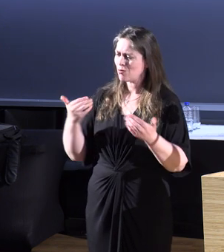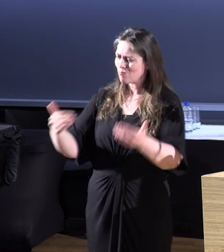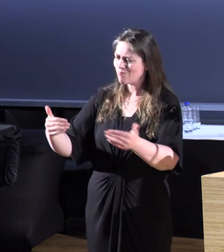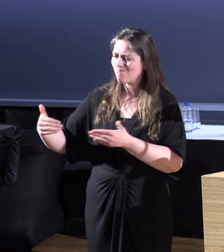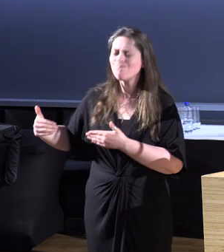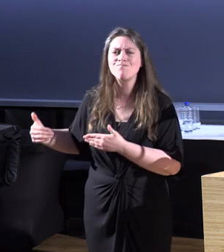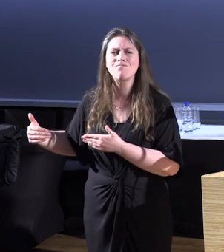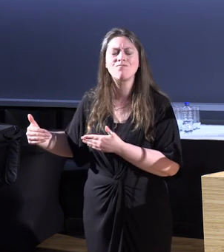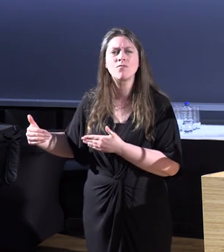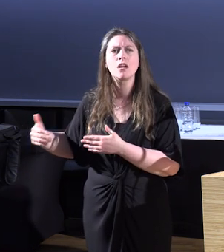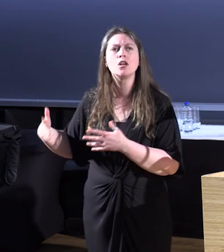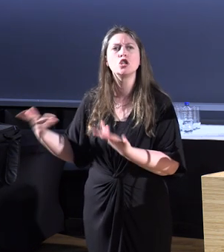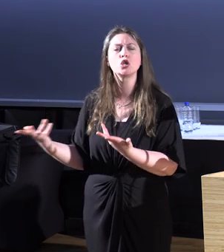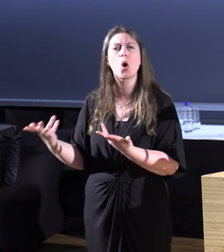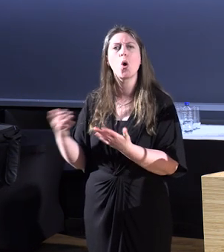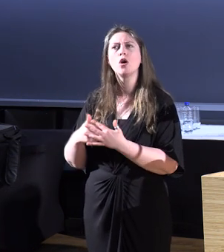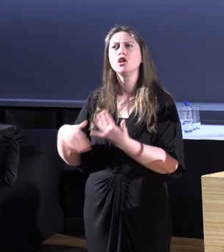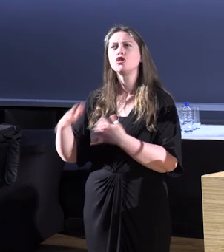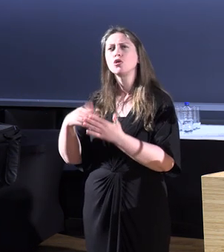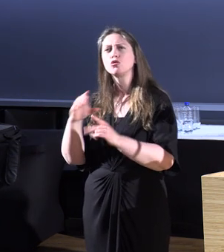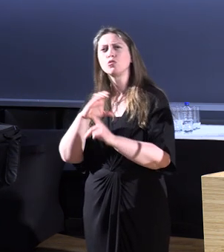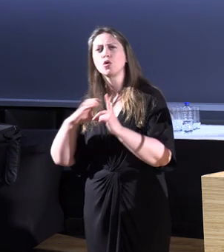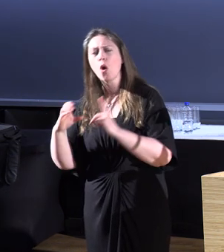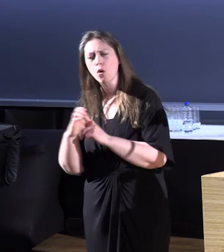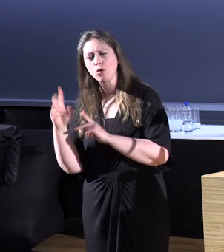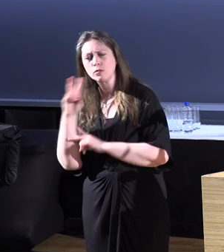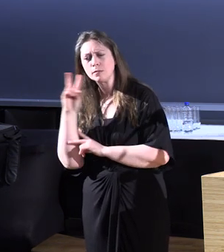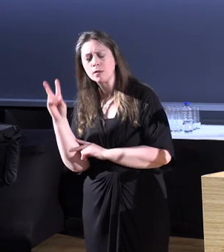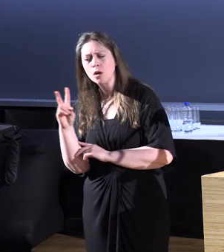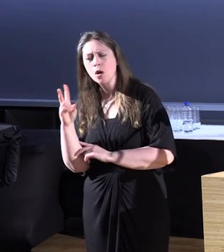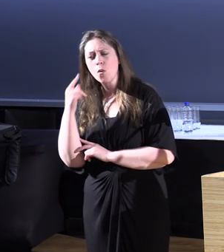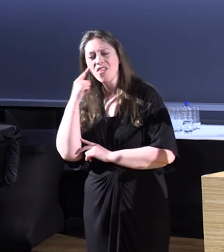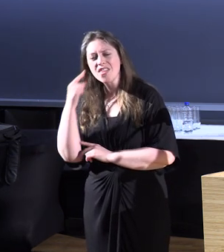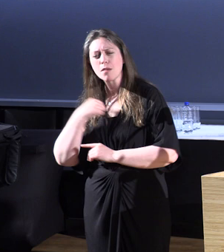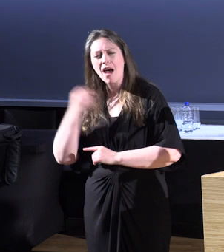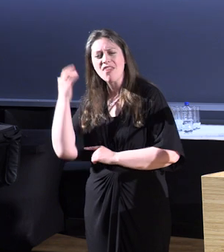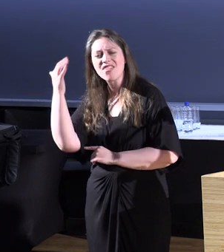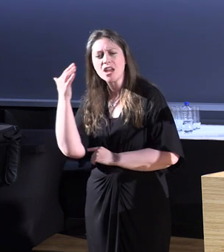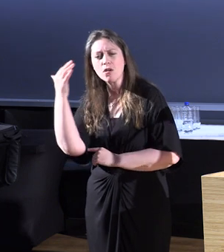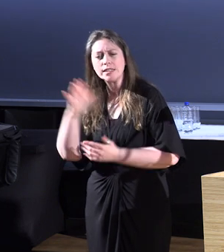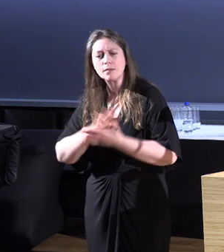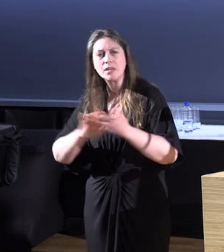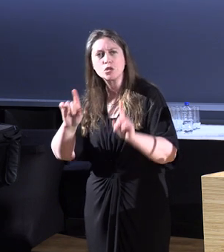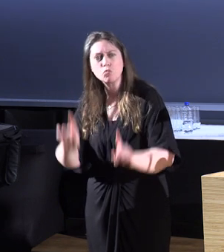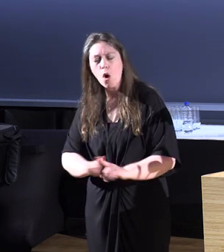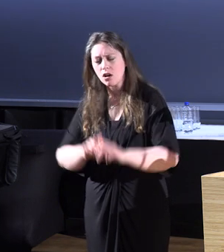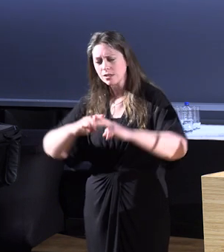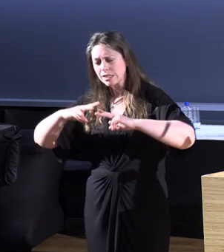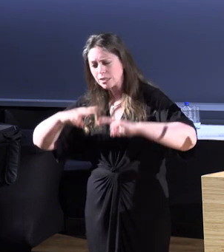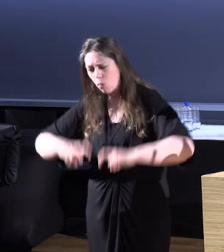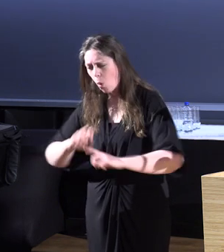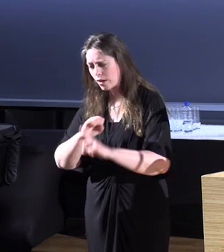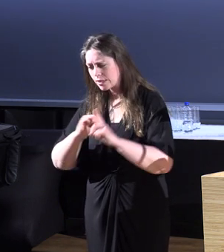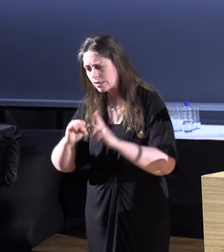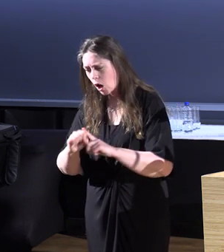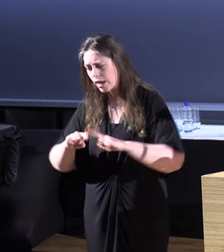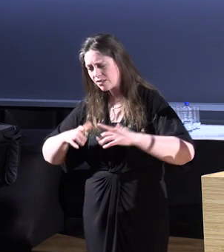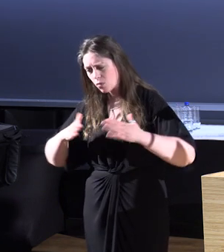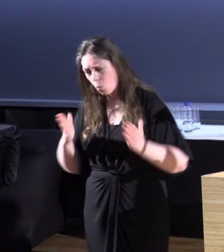perspective we think about different ways of theorizing and looking at exploring society